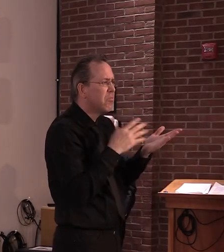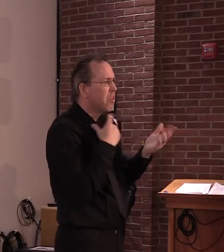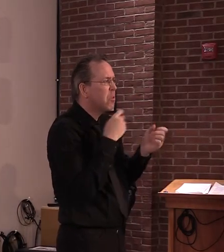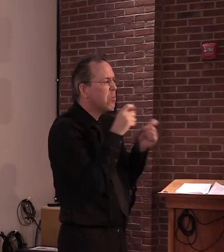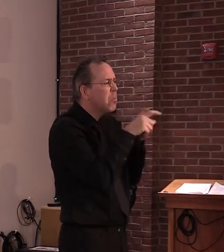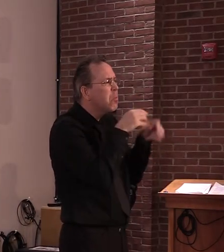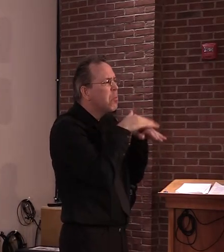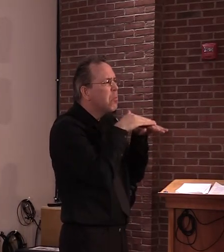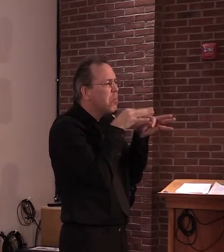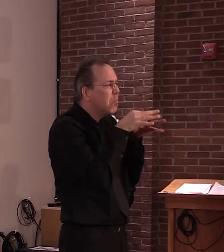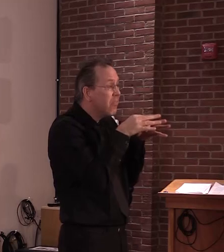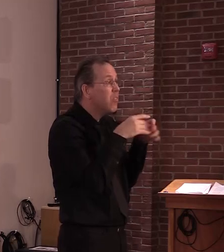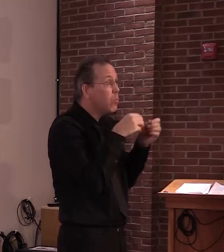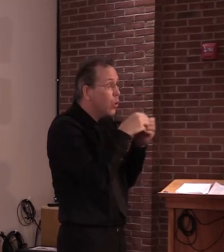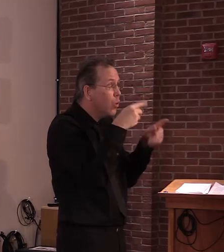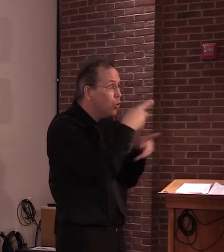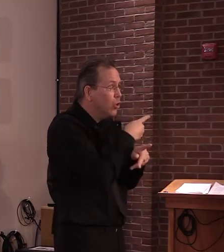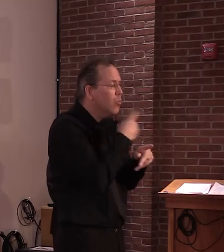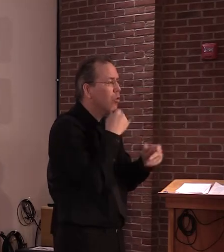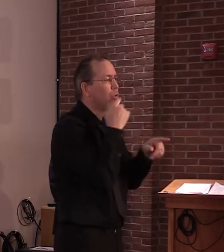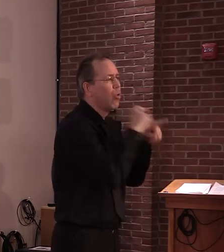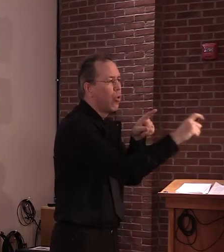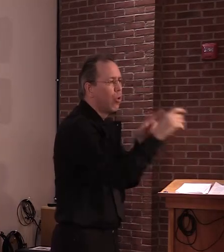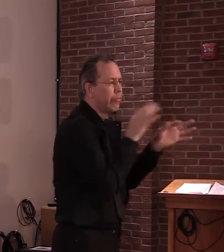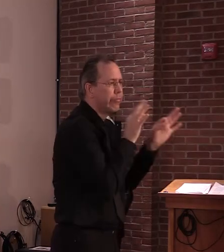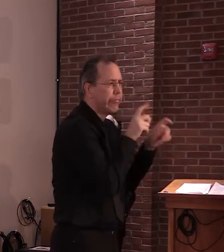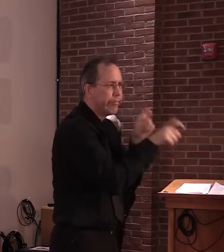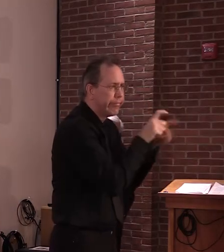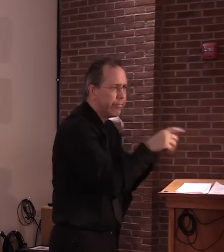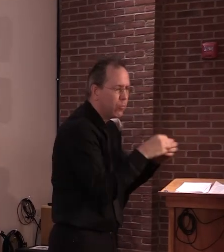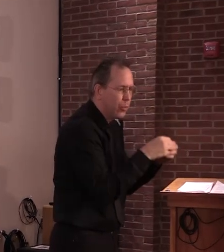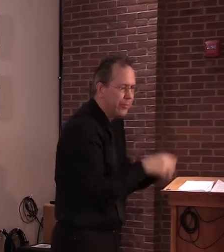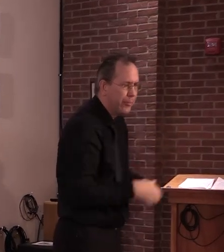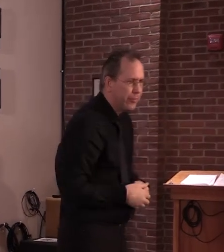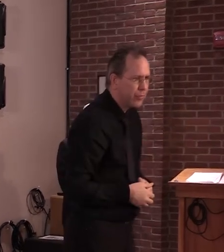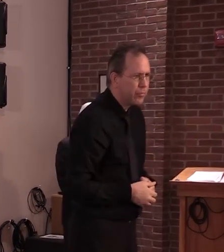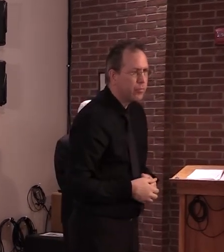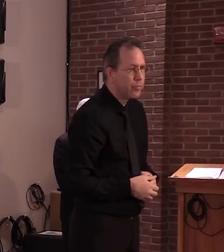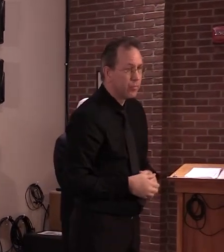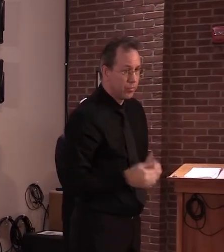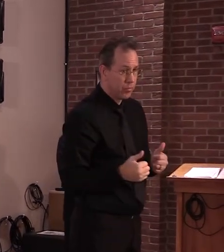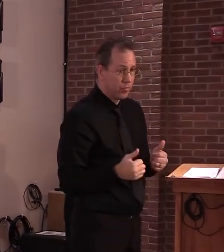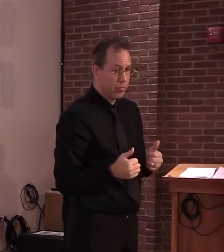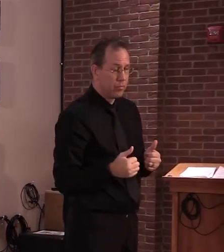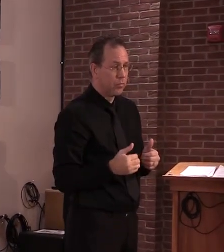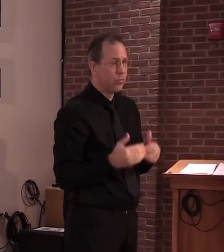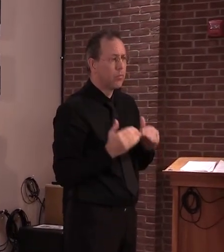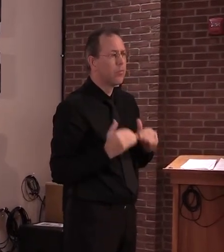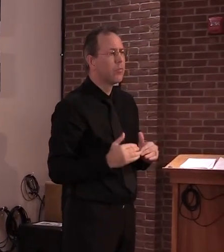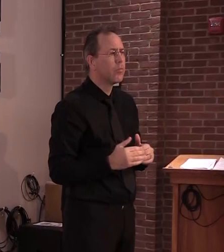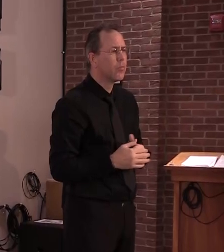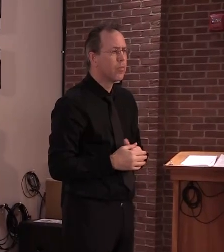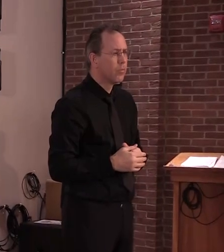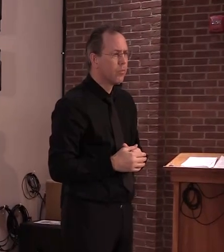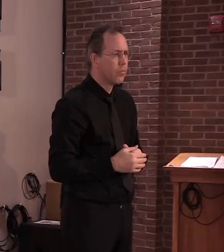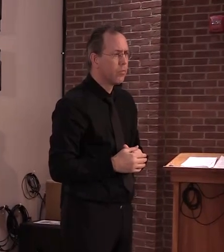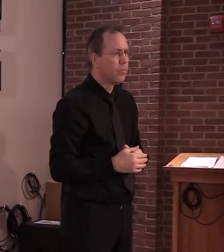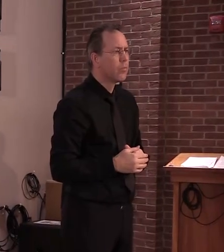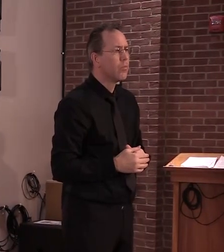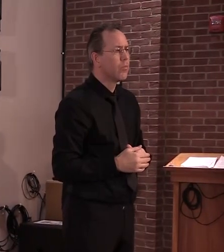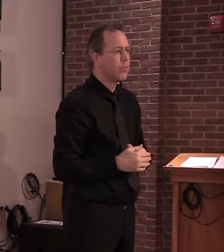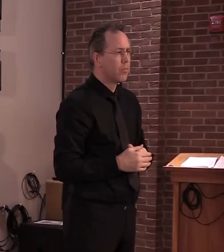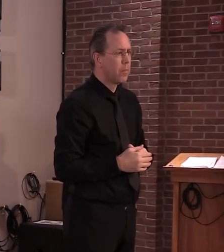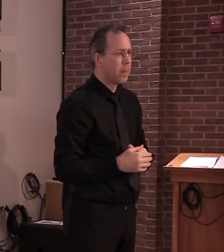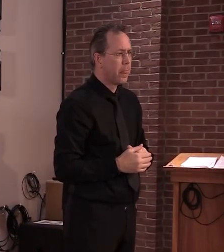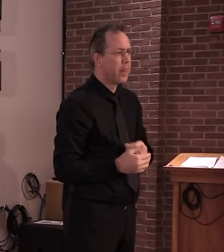All right. Just a time check for everybody. It's 20 past 12, and we're only halfway through the questioners. Lisa, AP.